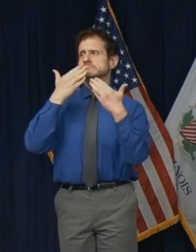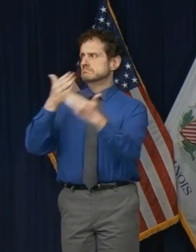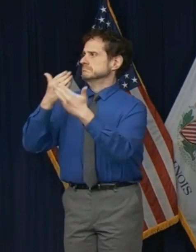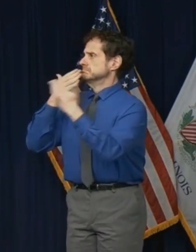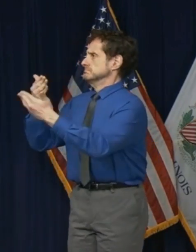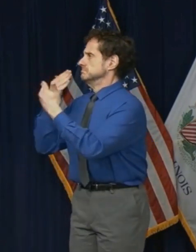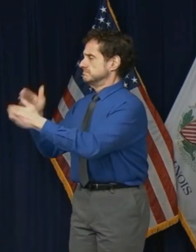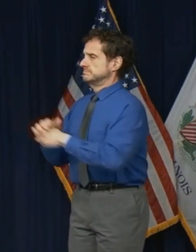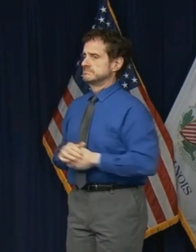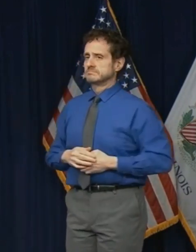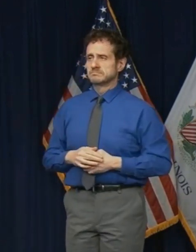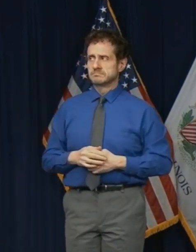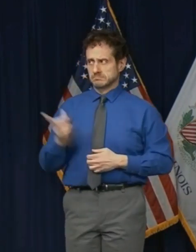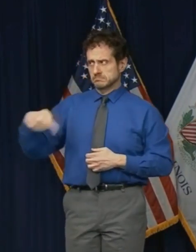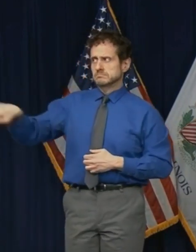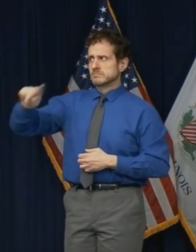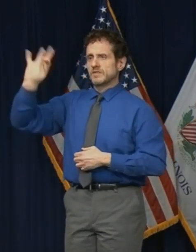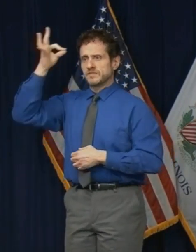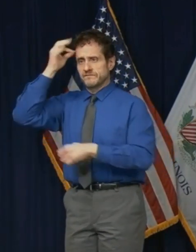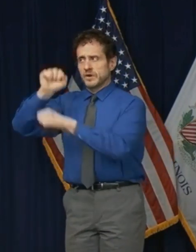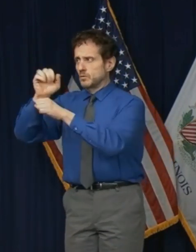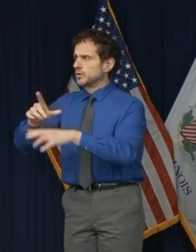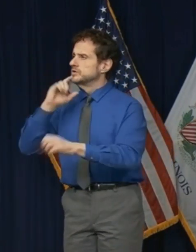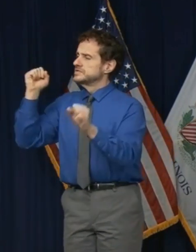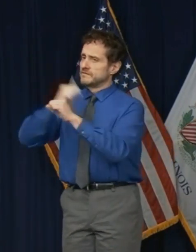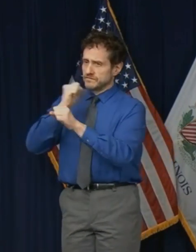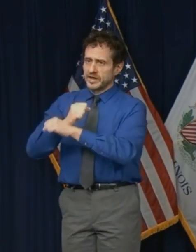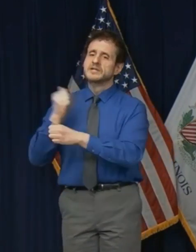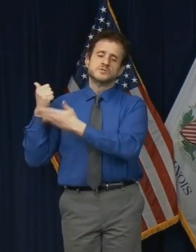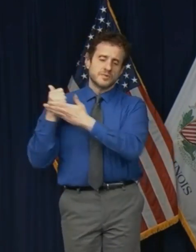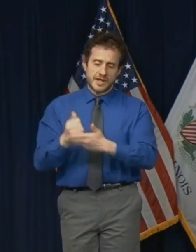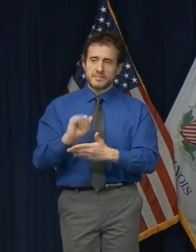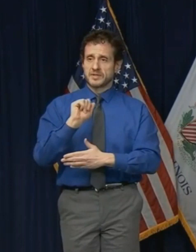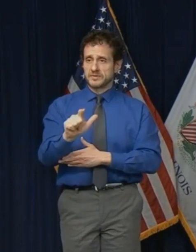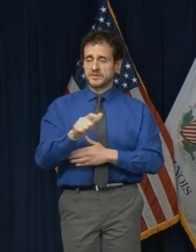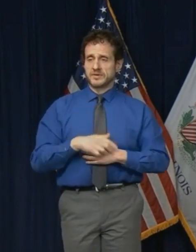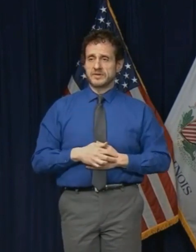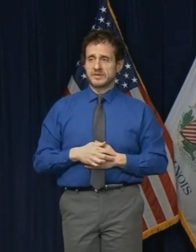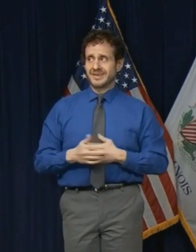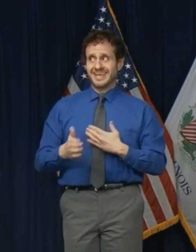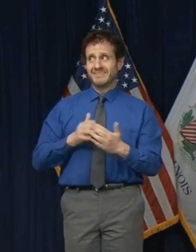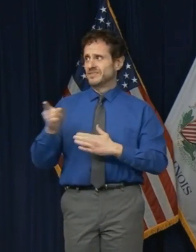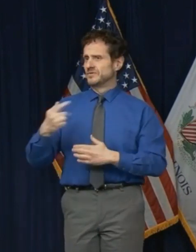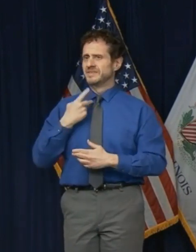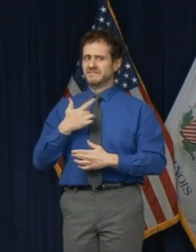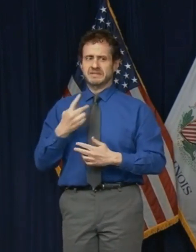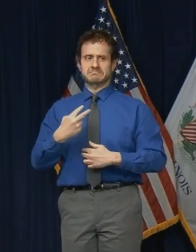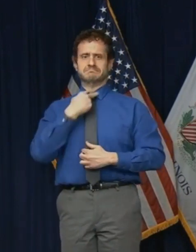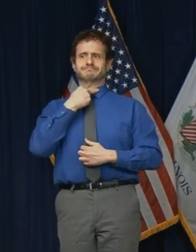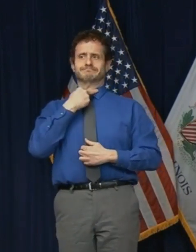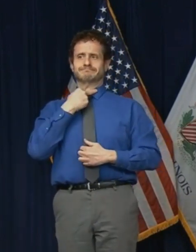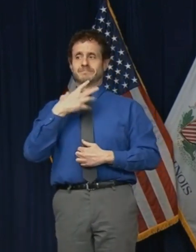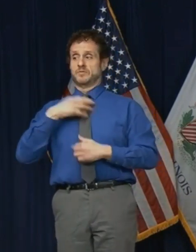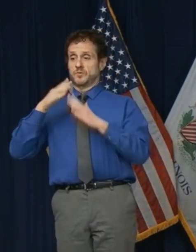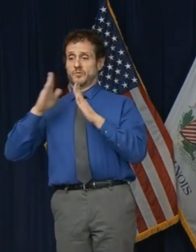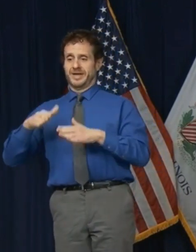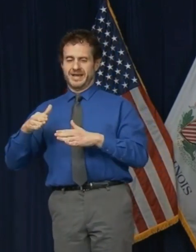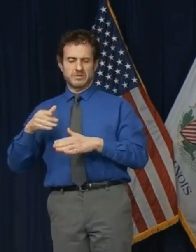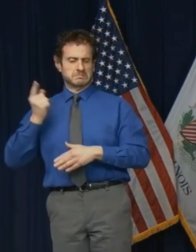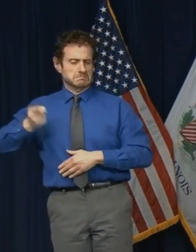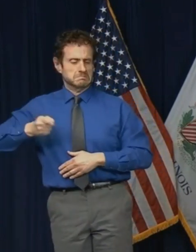all people who are fighting like hell for Illinois, even with one hand tied behind their backs by the White House.